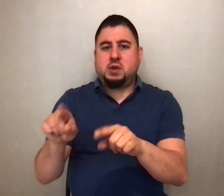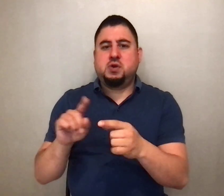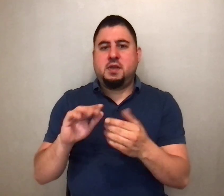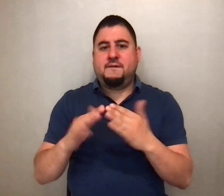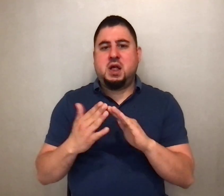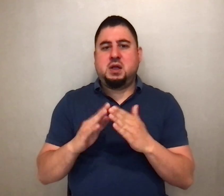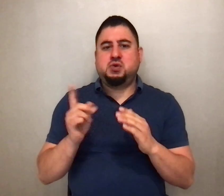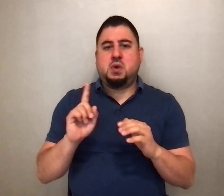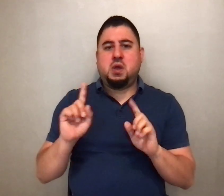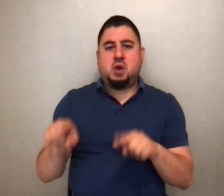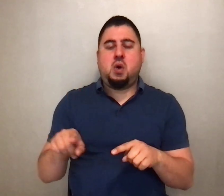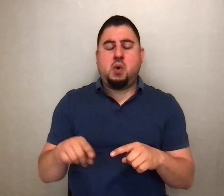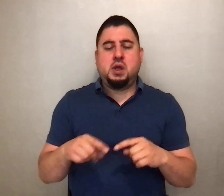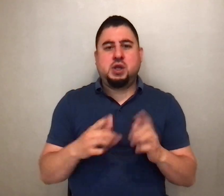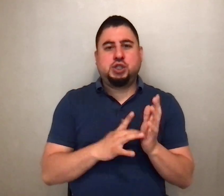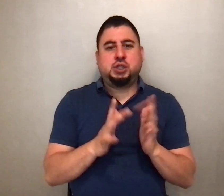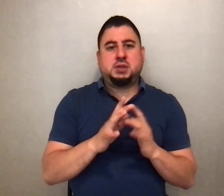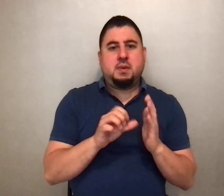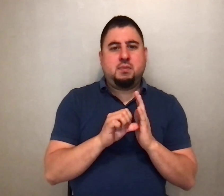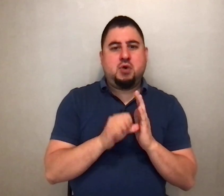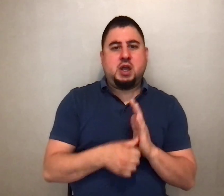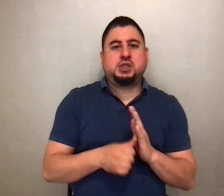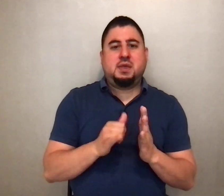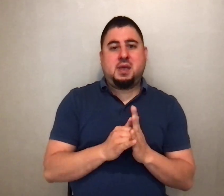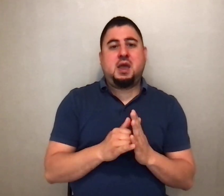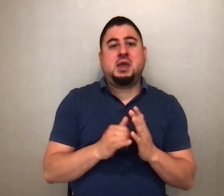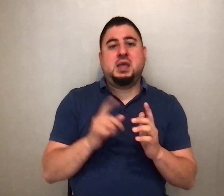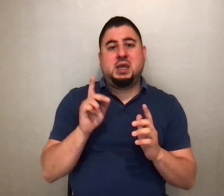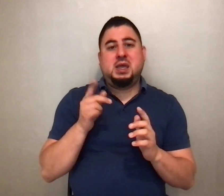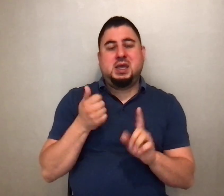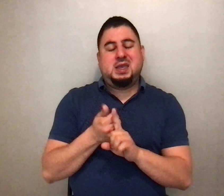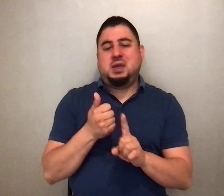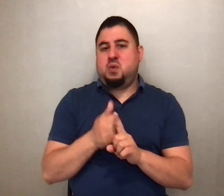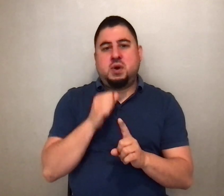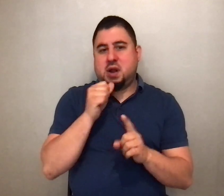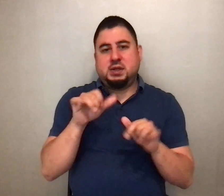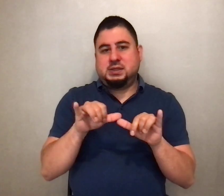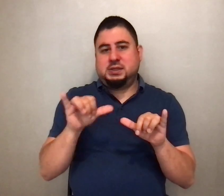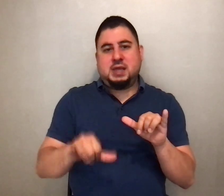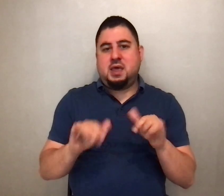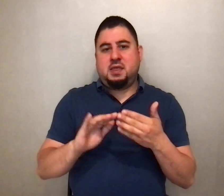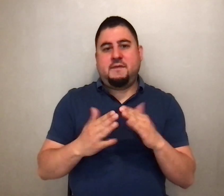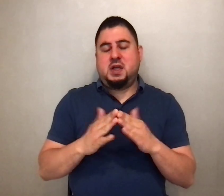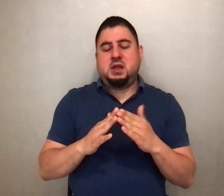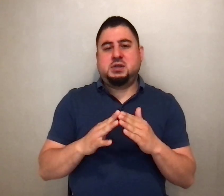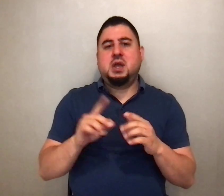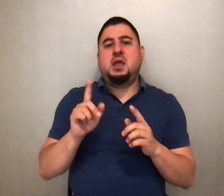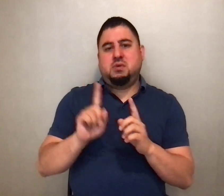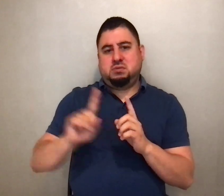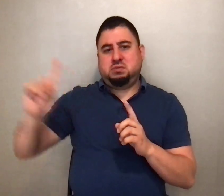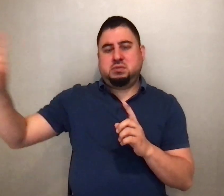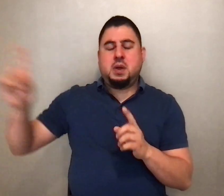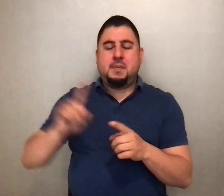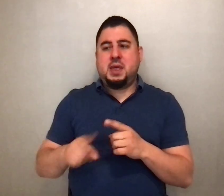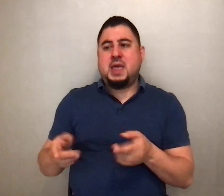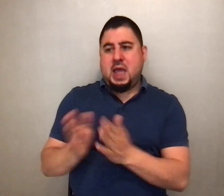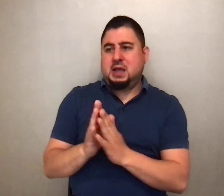he gave the impression that he was going on farther. But they urged him, Stay with us, for it is nearly